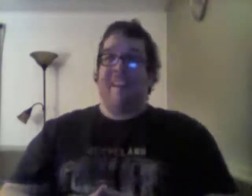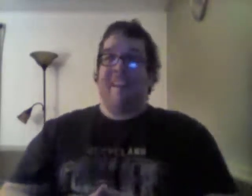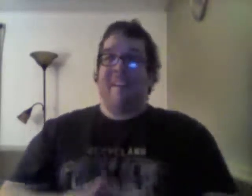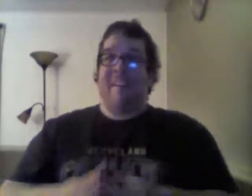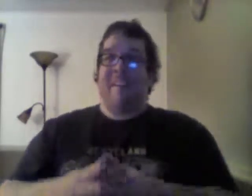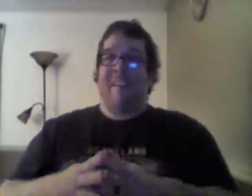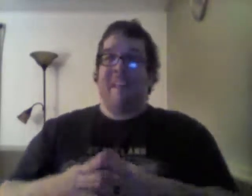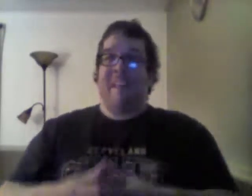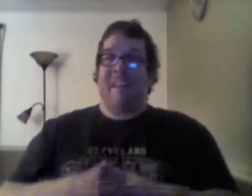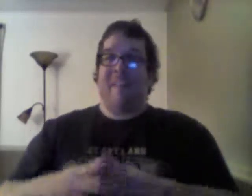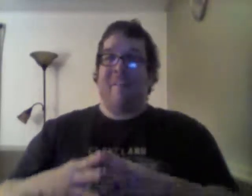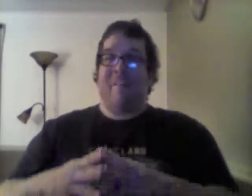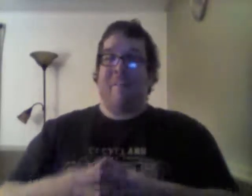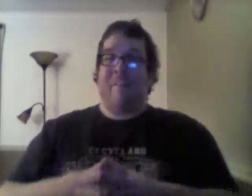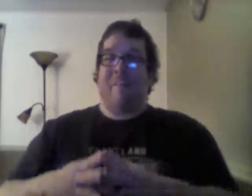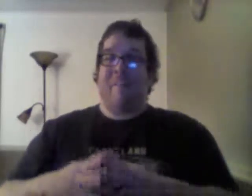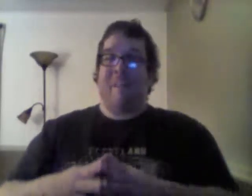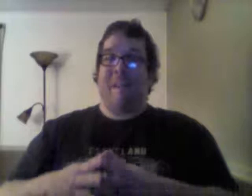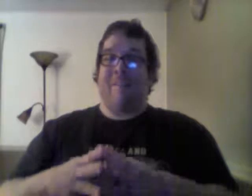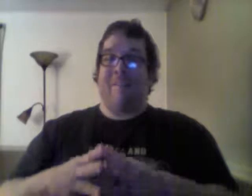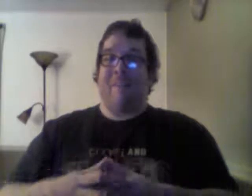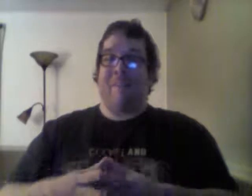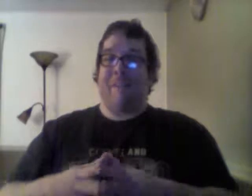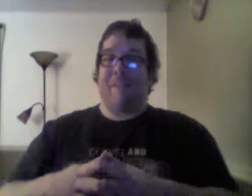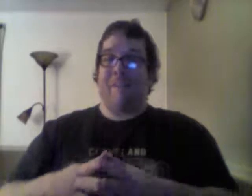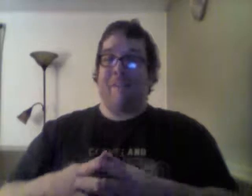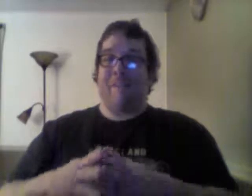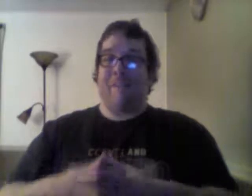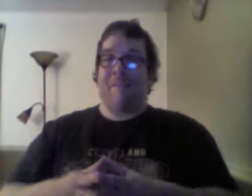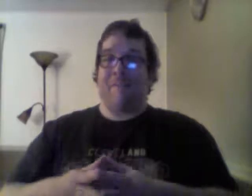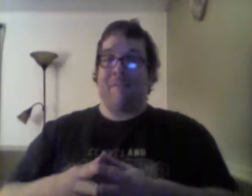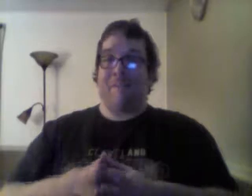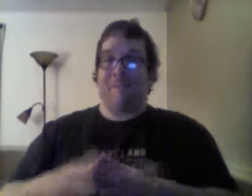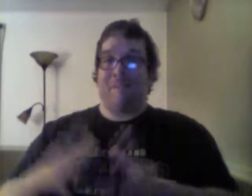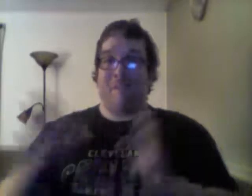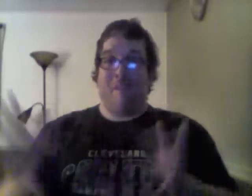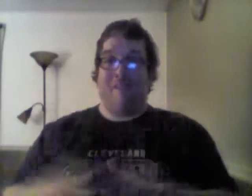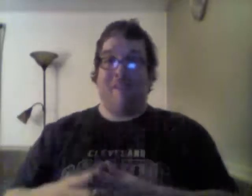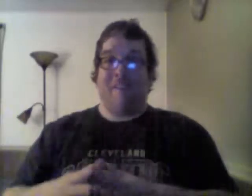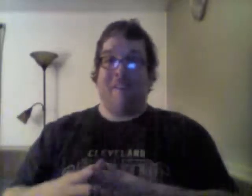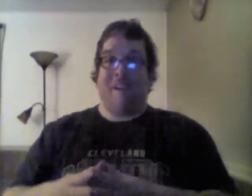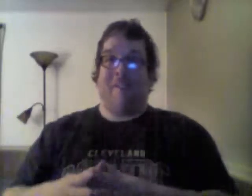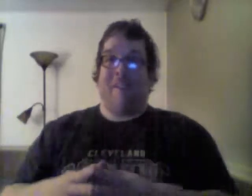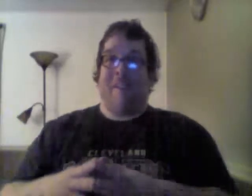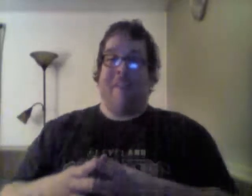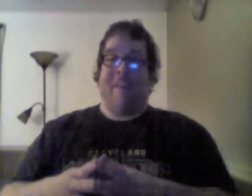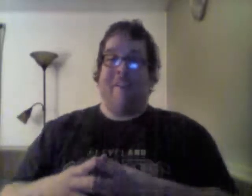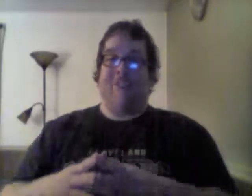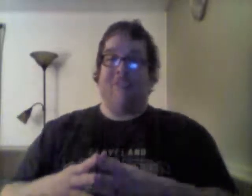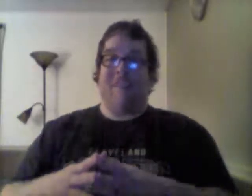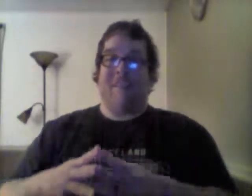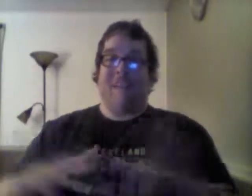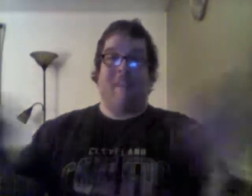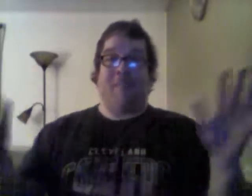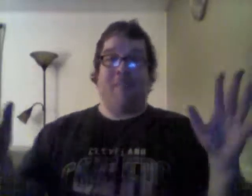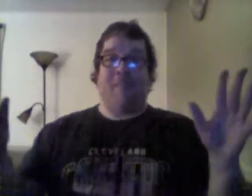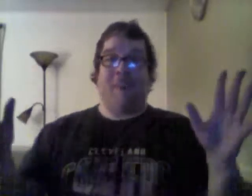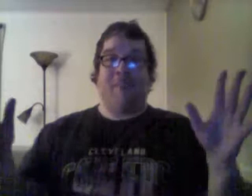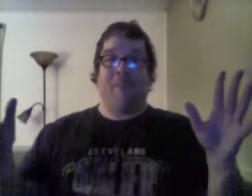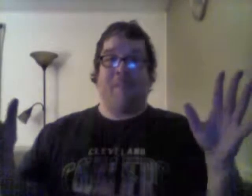they did the one thing I was hoping they would do for a long time now. And that is just get rid of a wraparound,